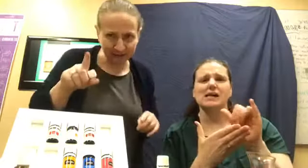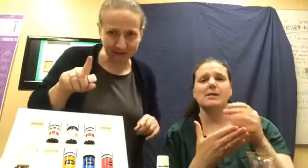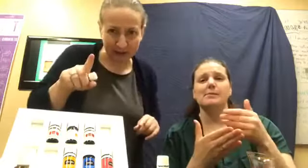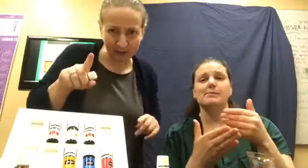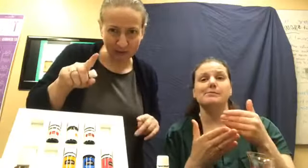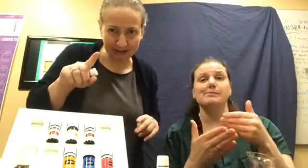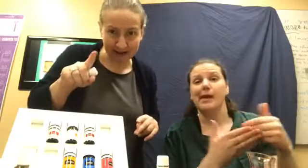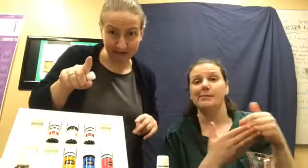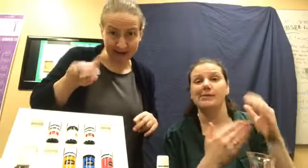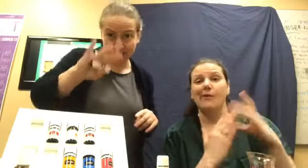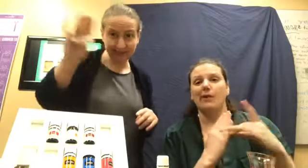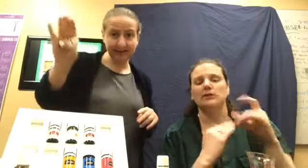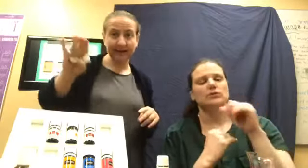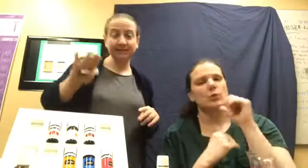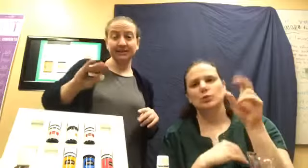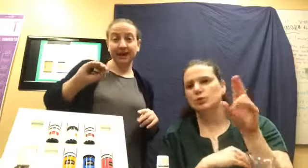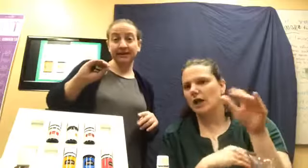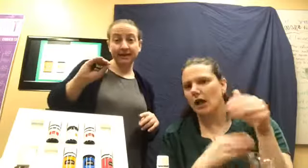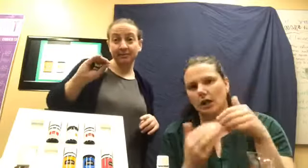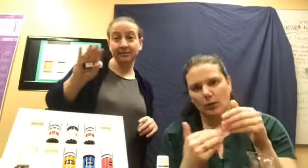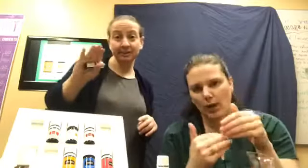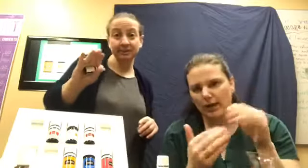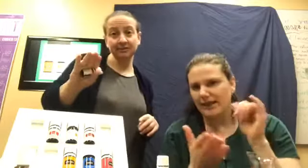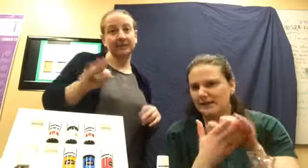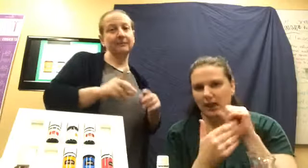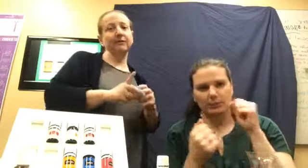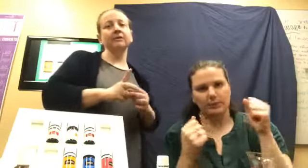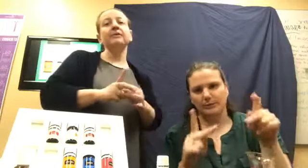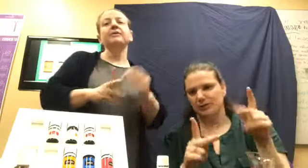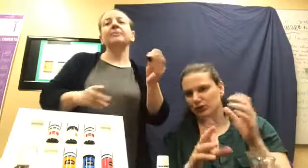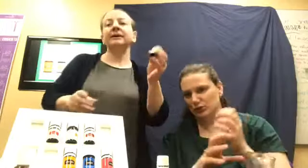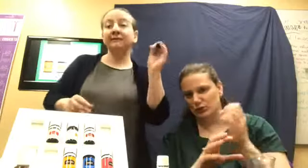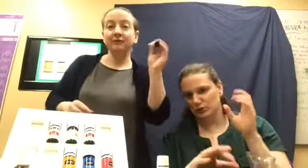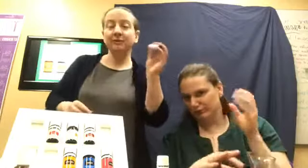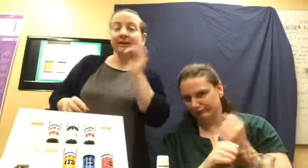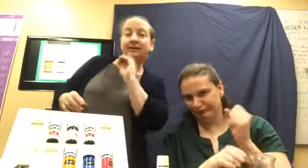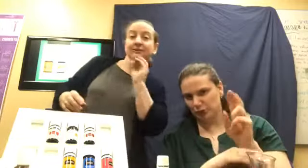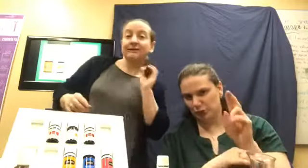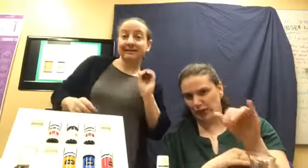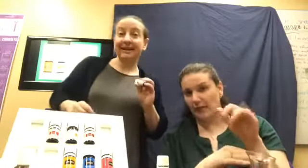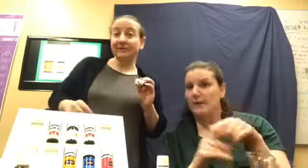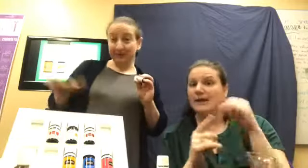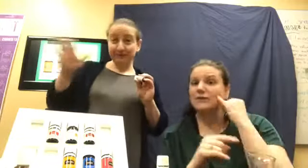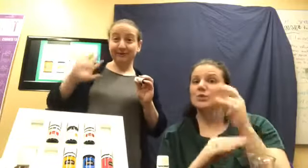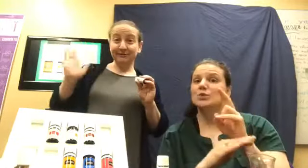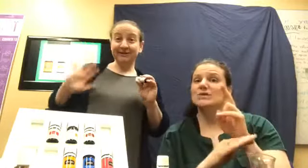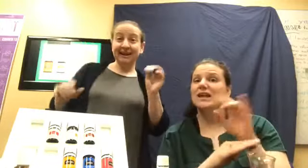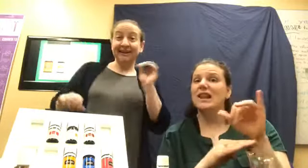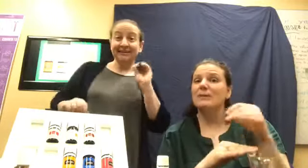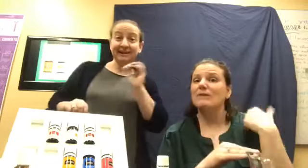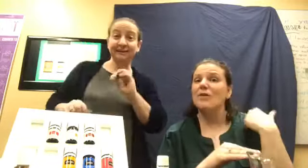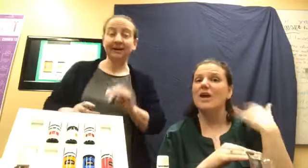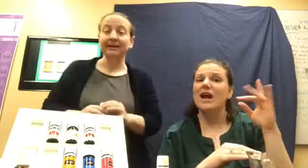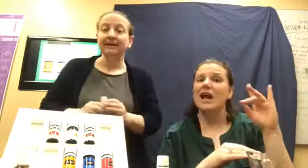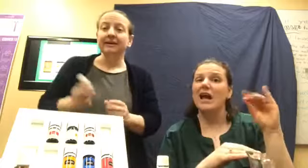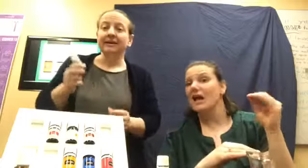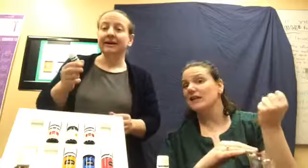use baby oil anyway. Just that was not a like permission to use baby oil. but if you were going to use it like we used to in the eighties that way, um,